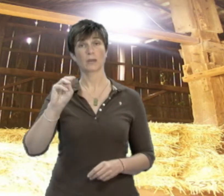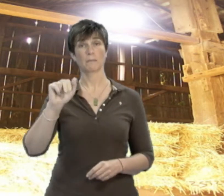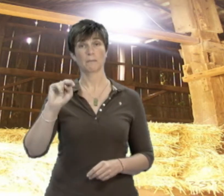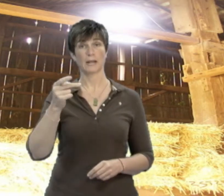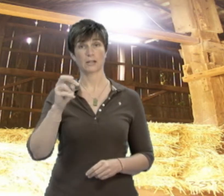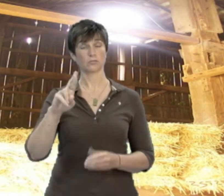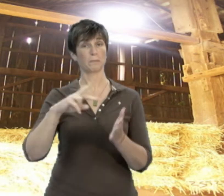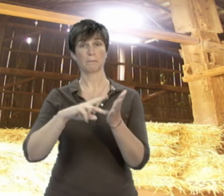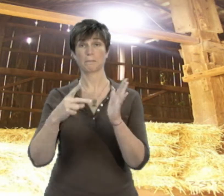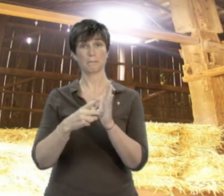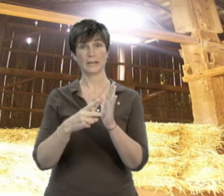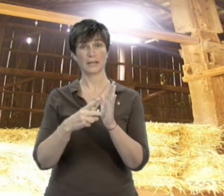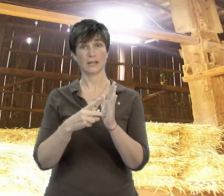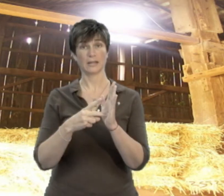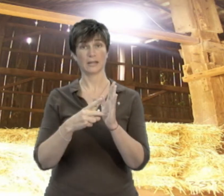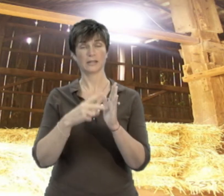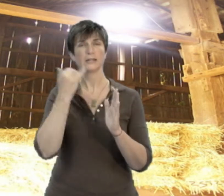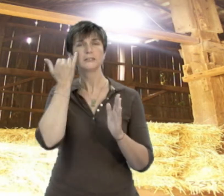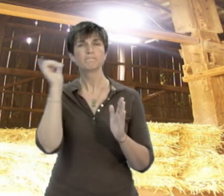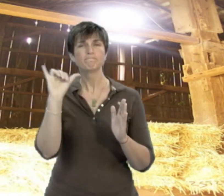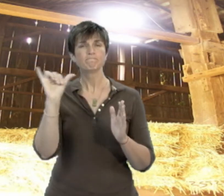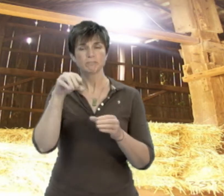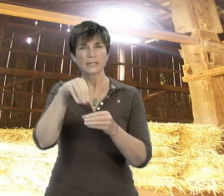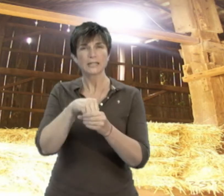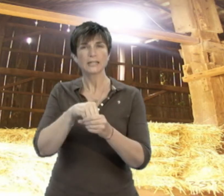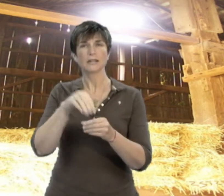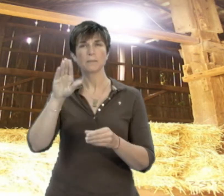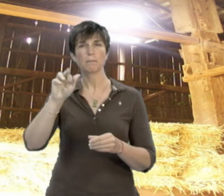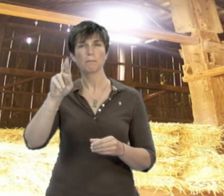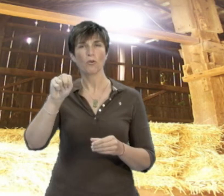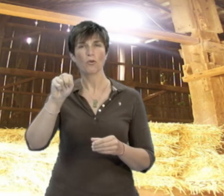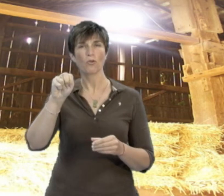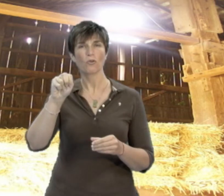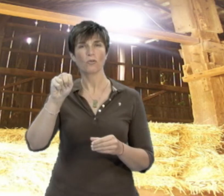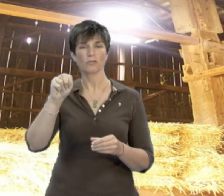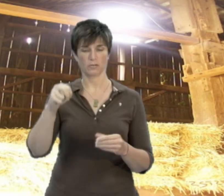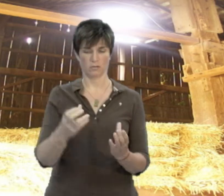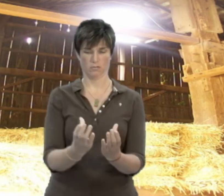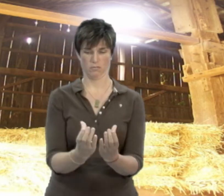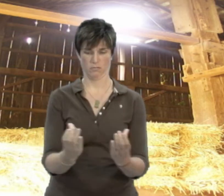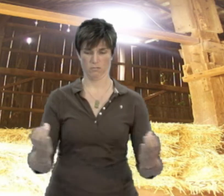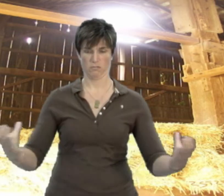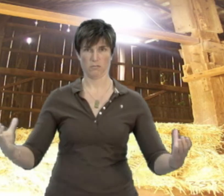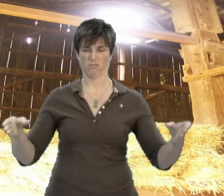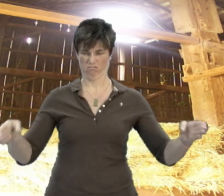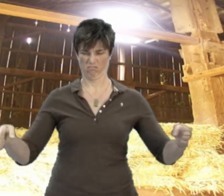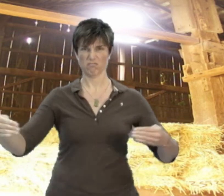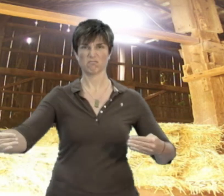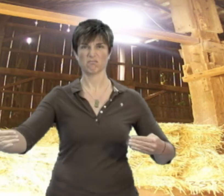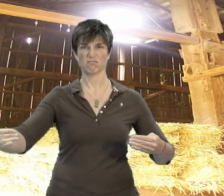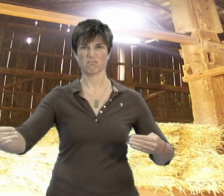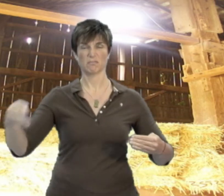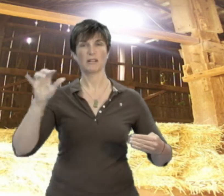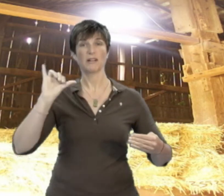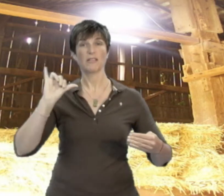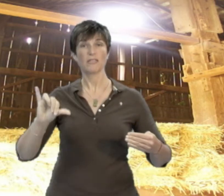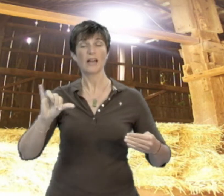A manger is a long trough found in a barn that is filled with hay